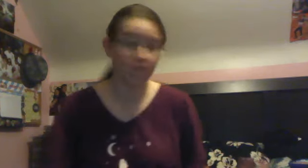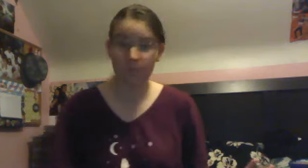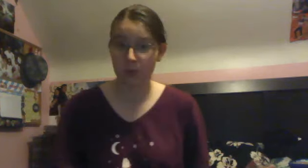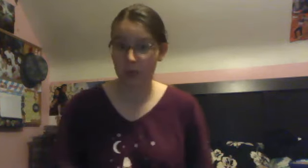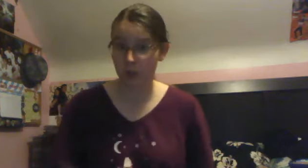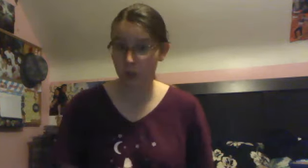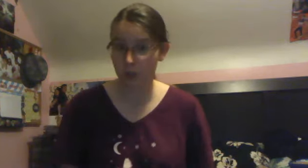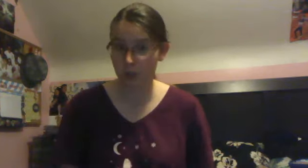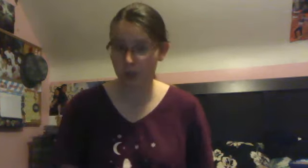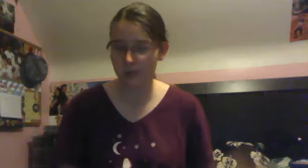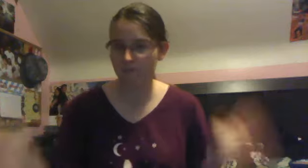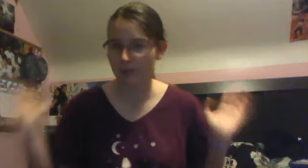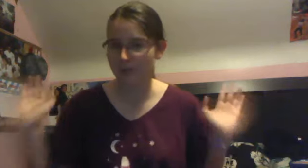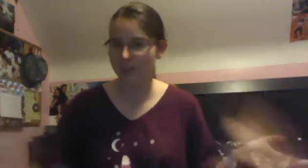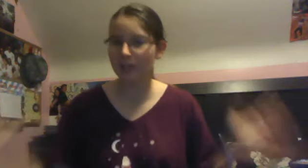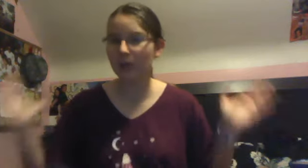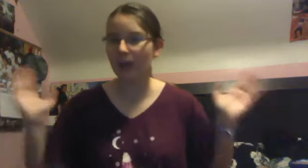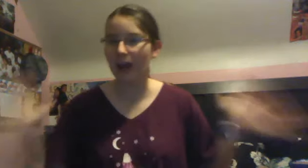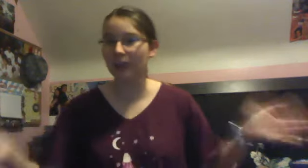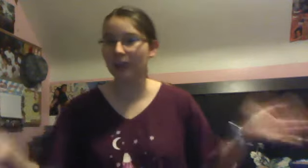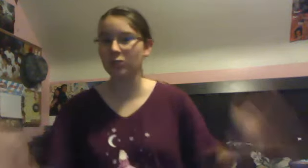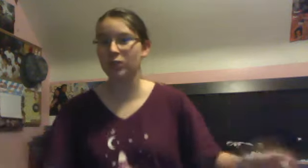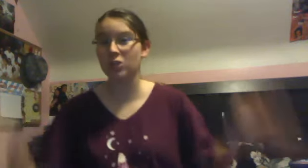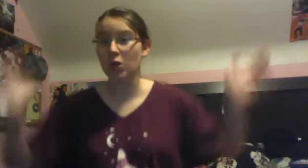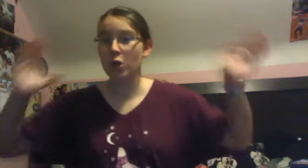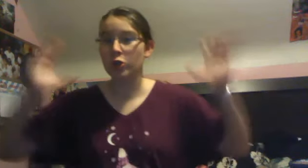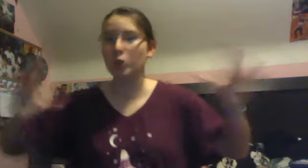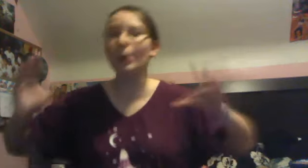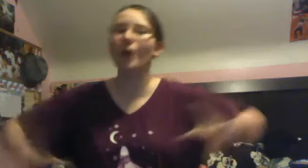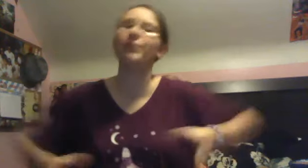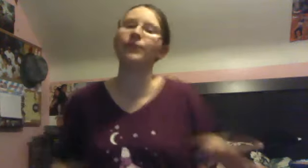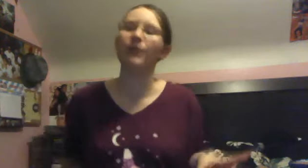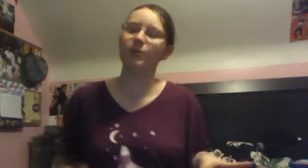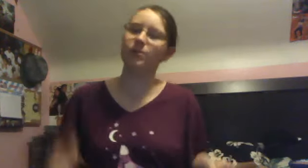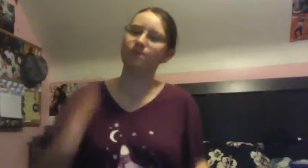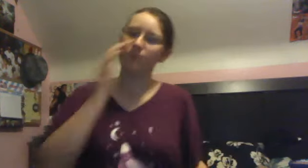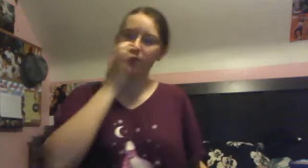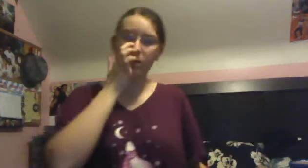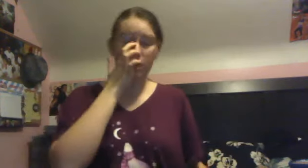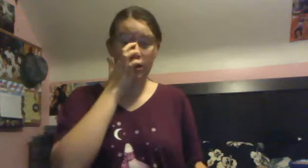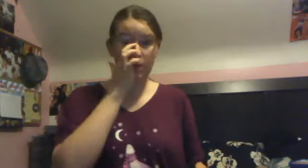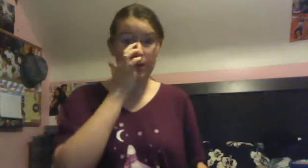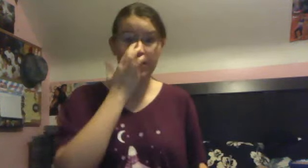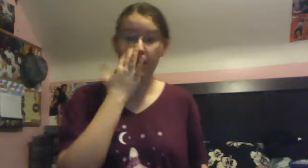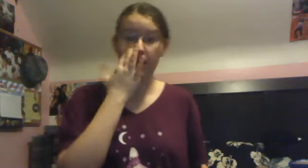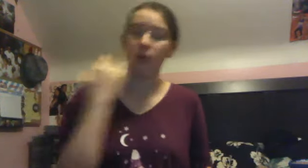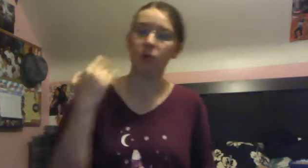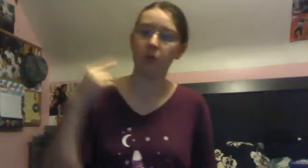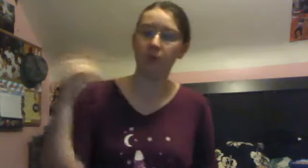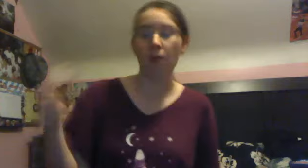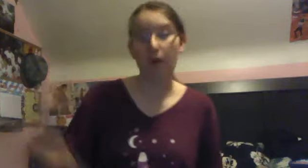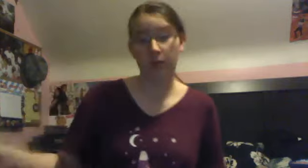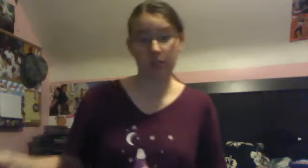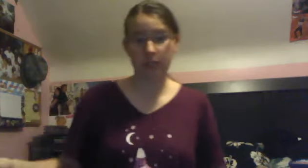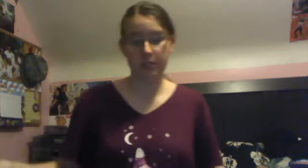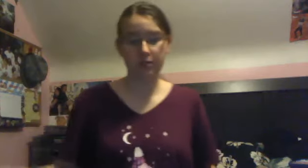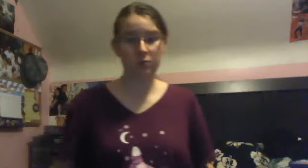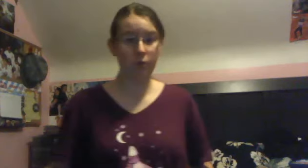I'm not going to show it to you guys until I actually reach 200 videos. Um, and then I will publicize it. Right now